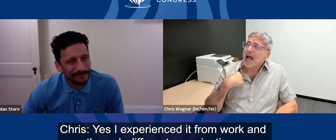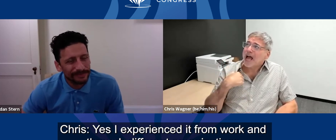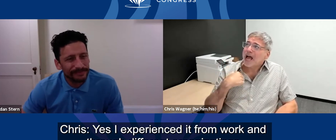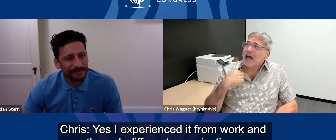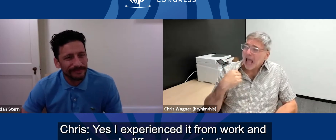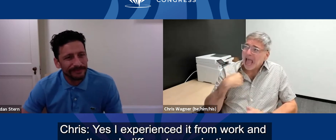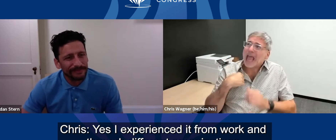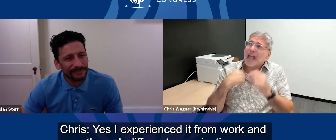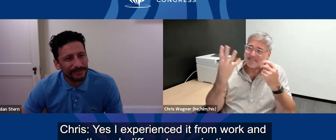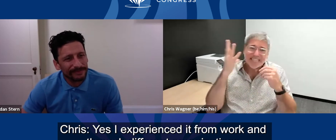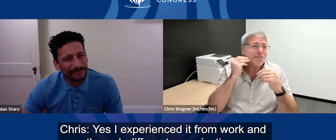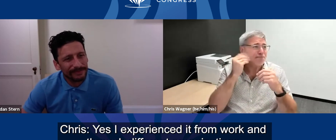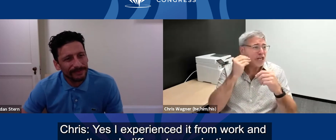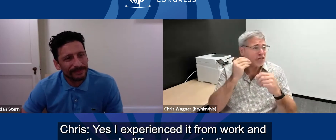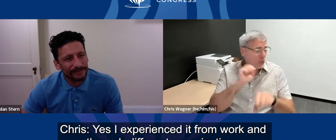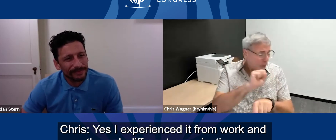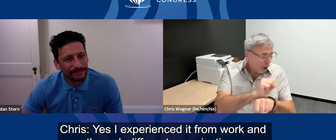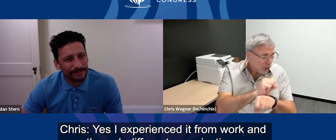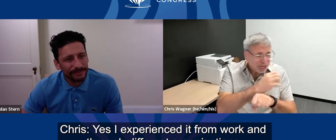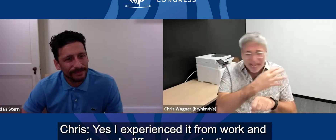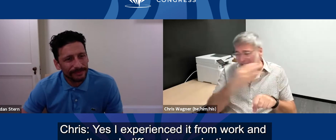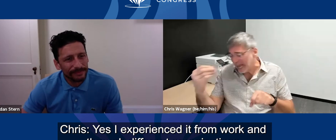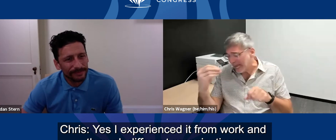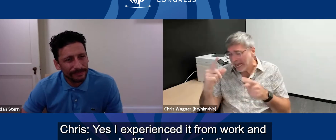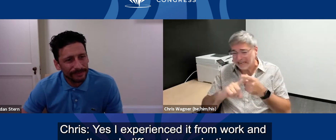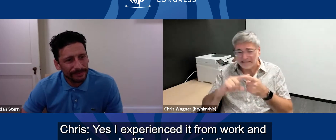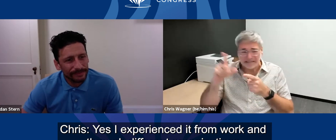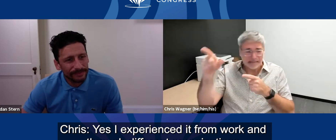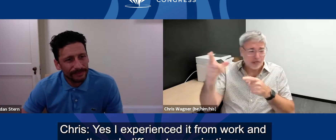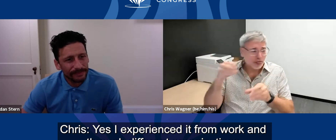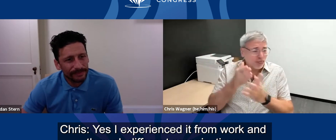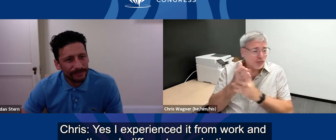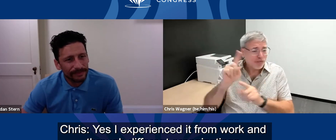from work and through different organizations.